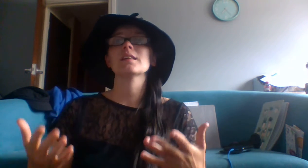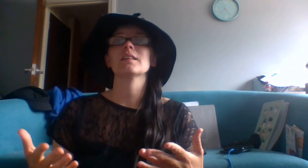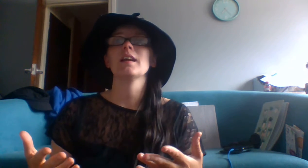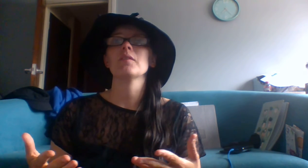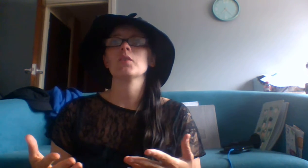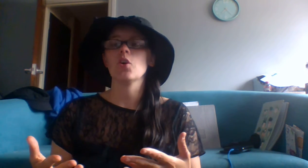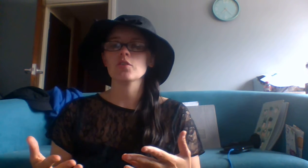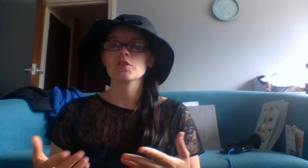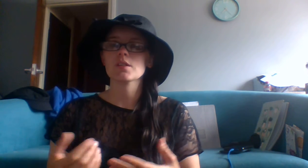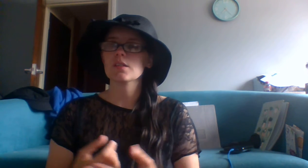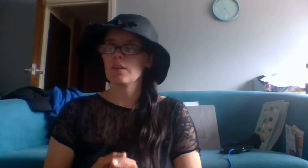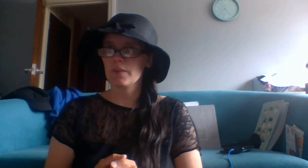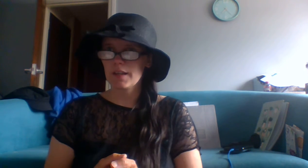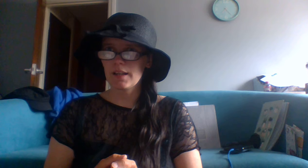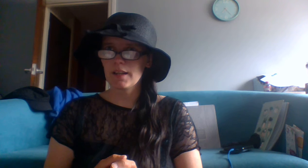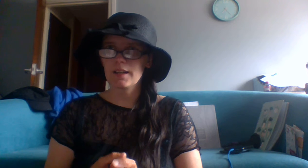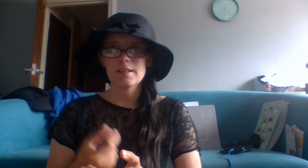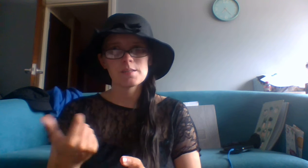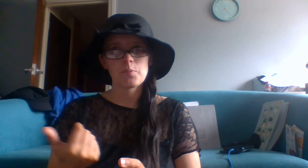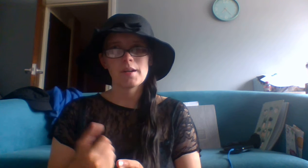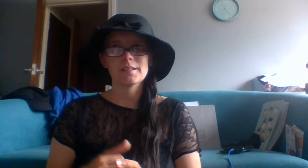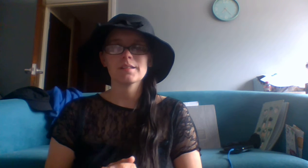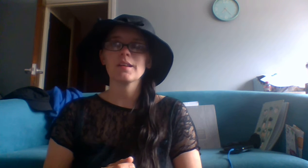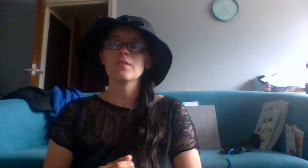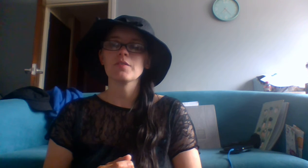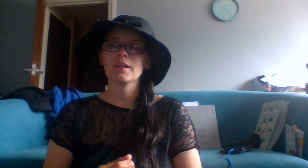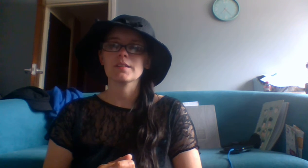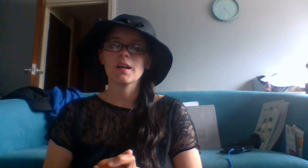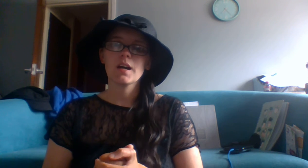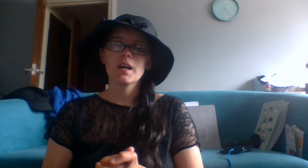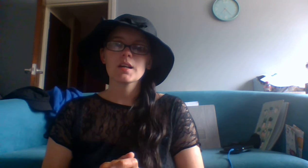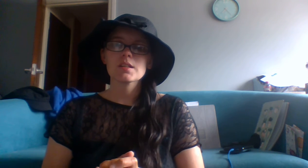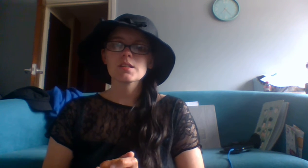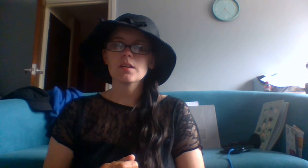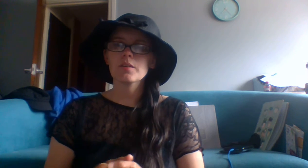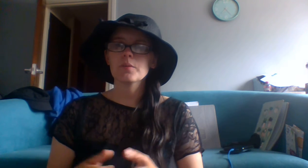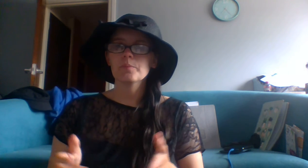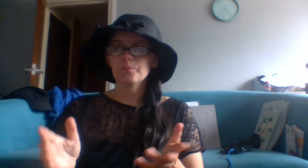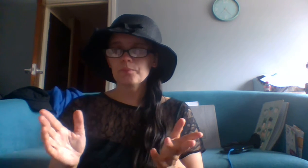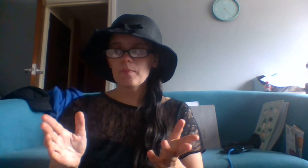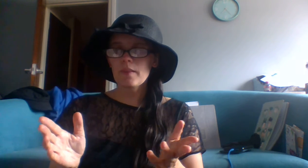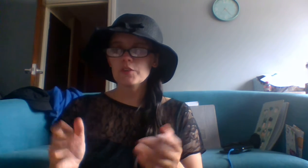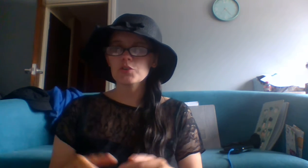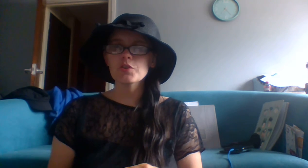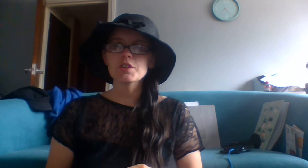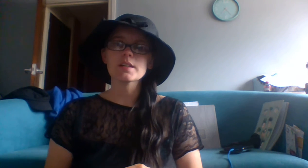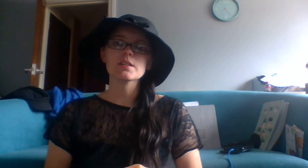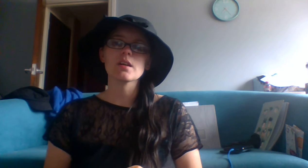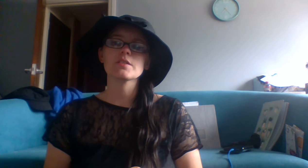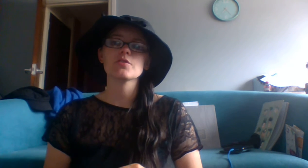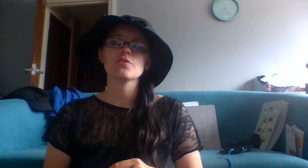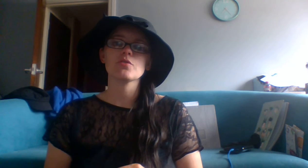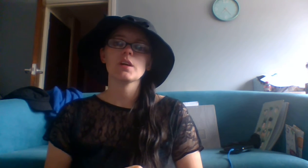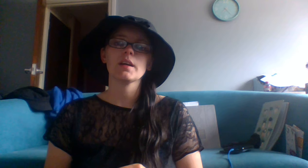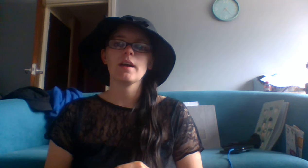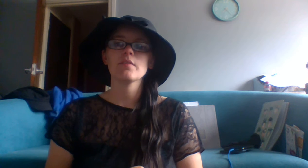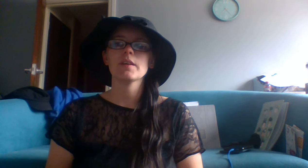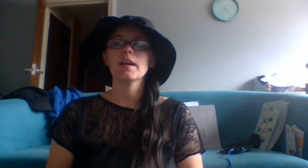suddenly have a conscience over killing his pregnant girlfriend? So George had started to drink heavily